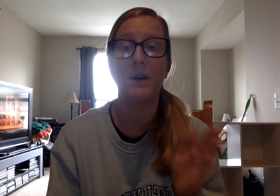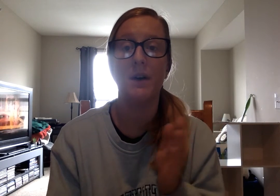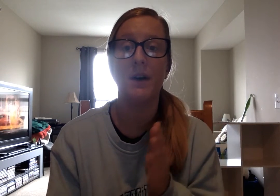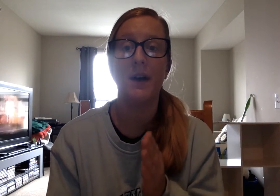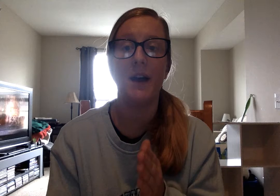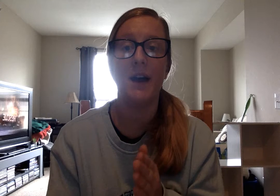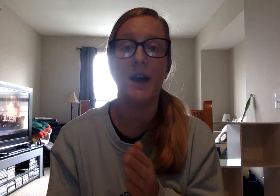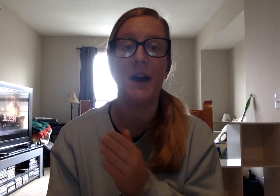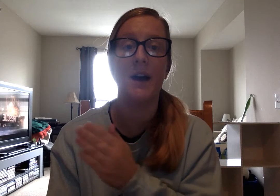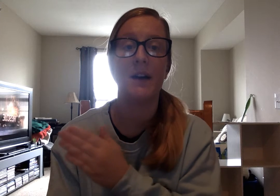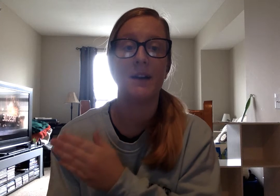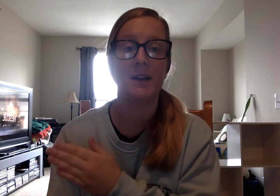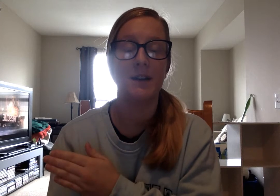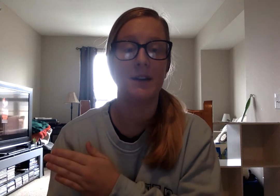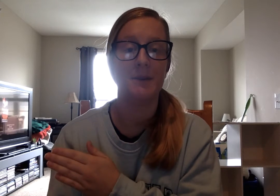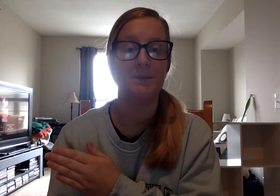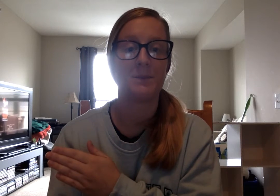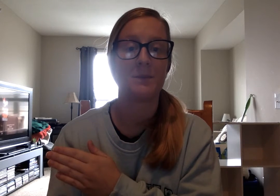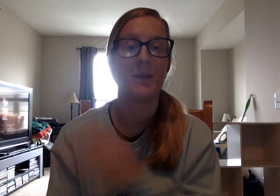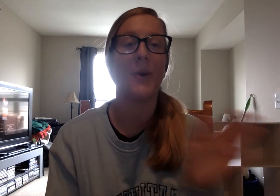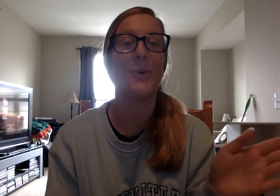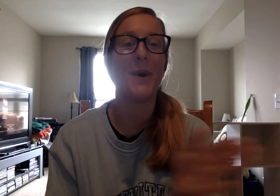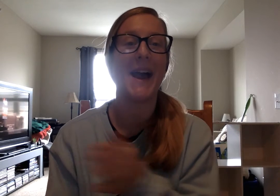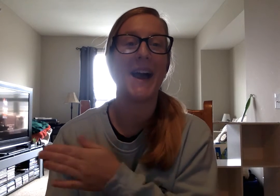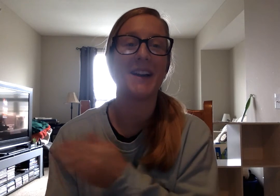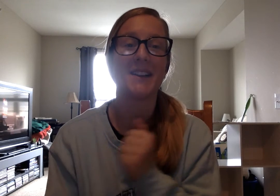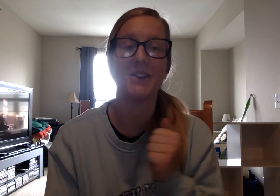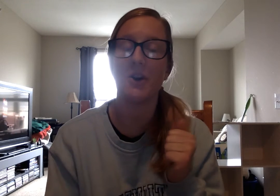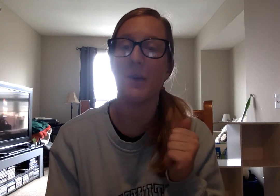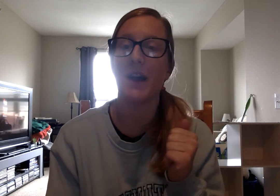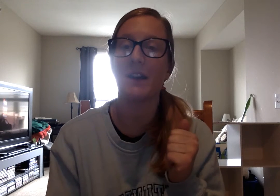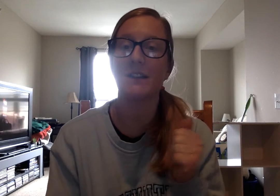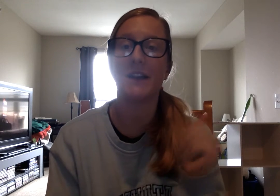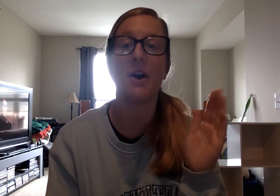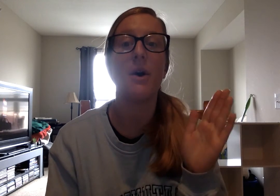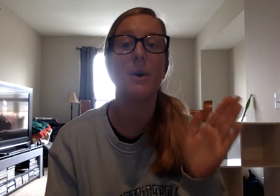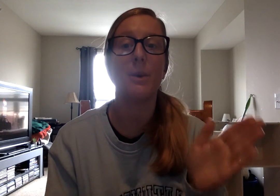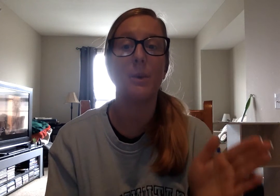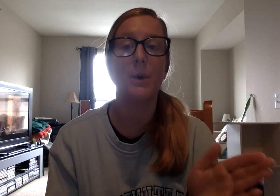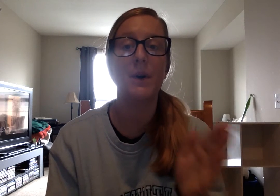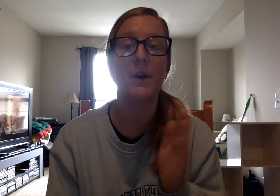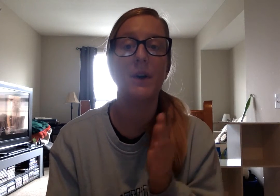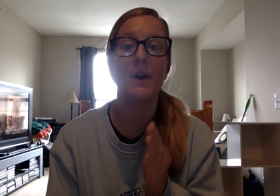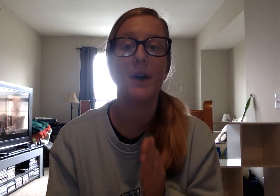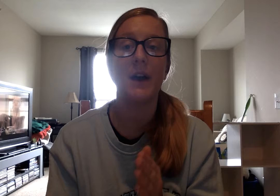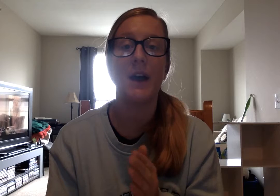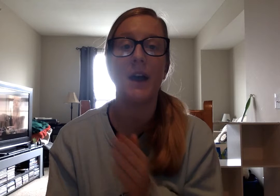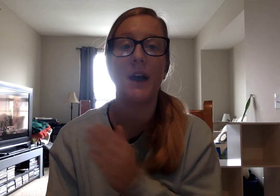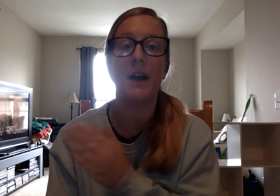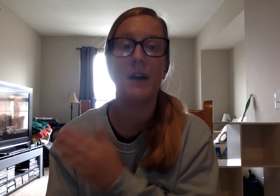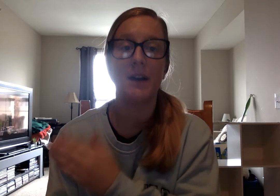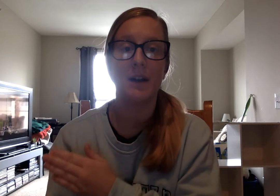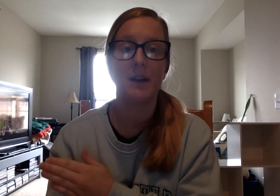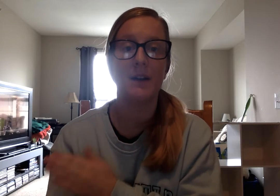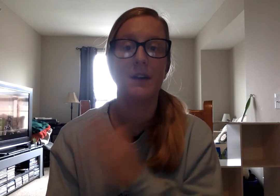-e-g. Wag. Like a dog wagging its tail. W-e-g.